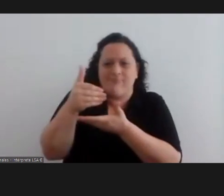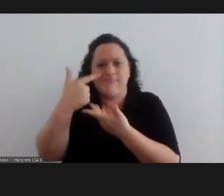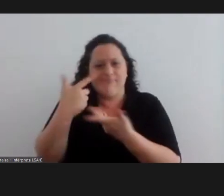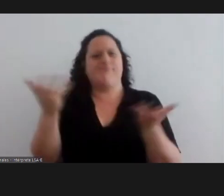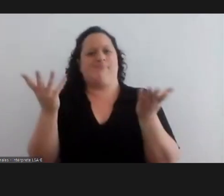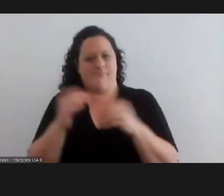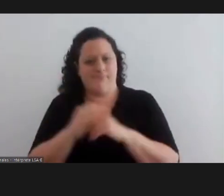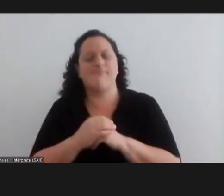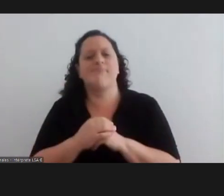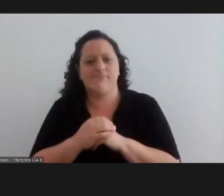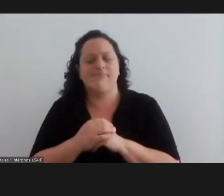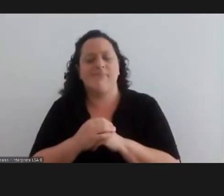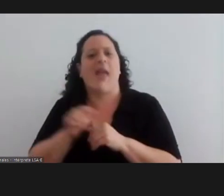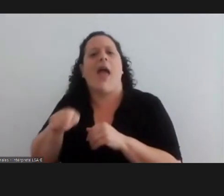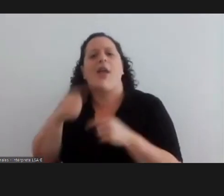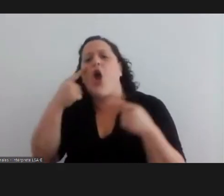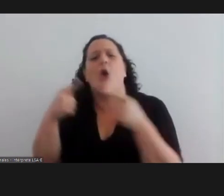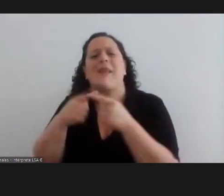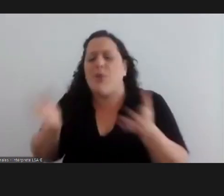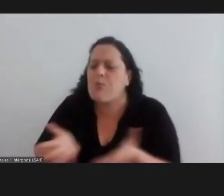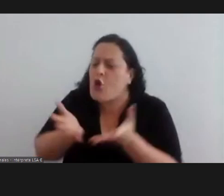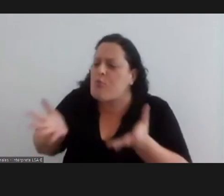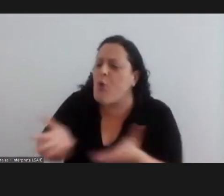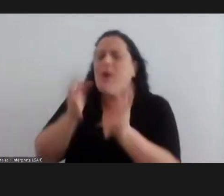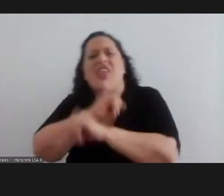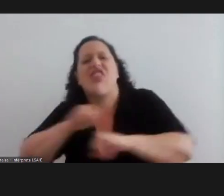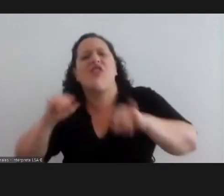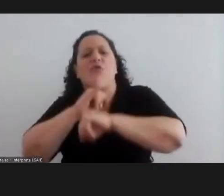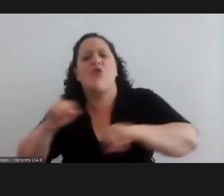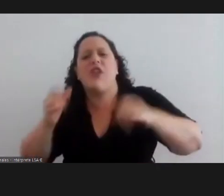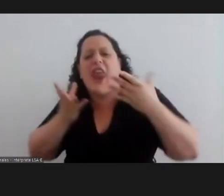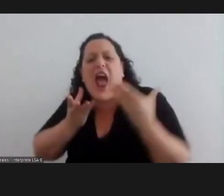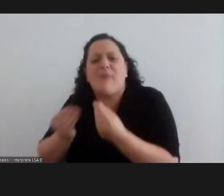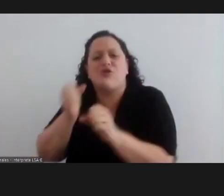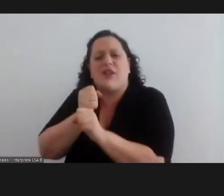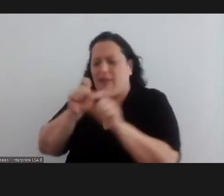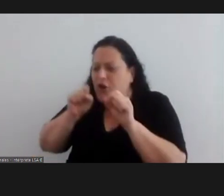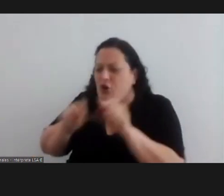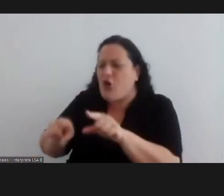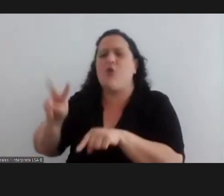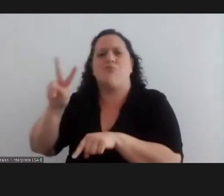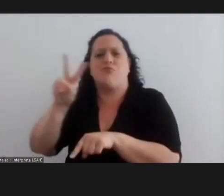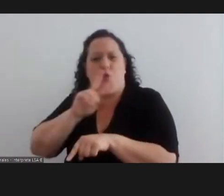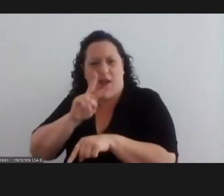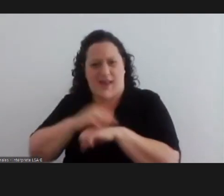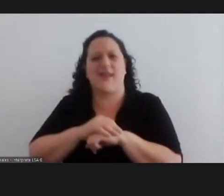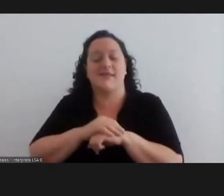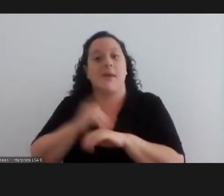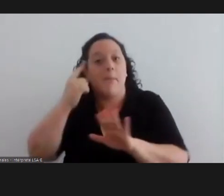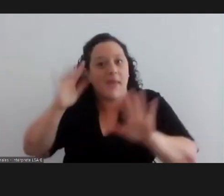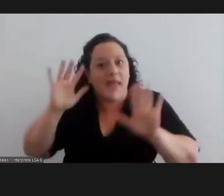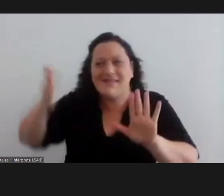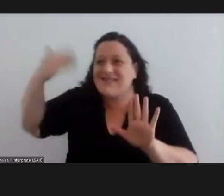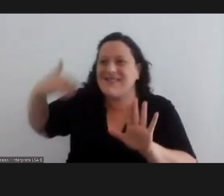uh the idea at the time was to support was to disseminate films made by women